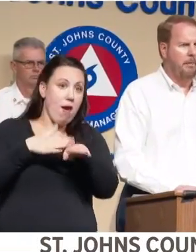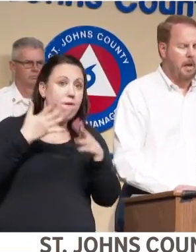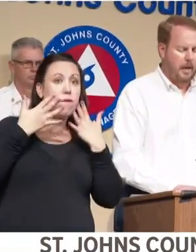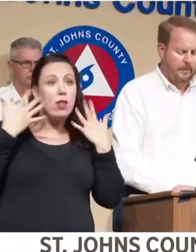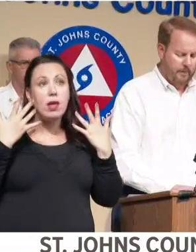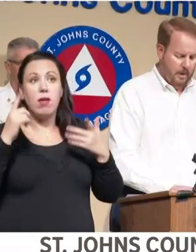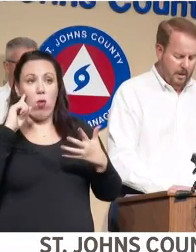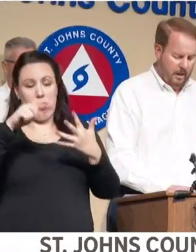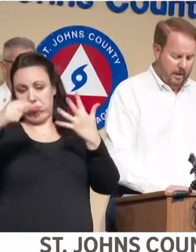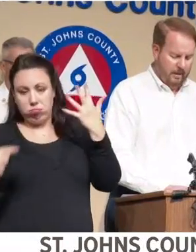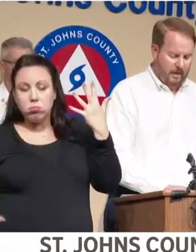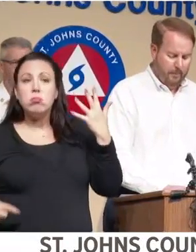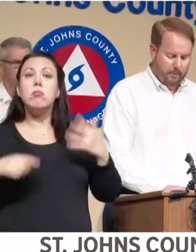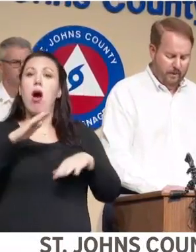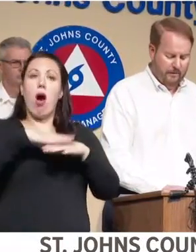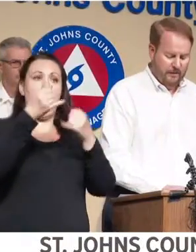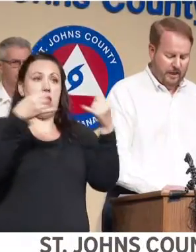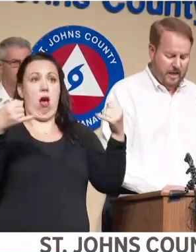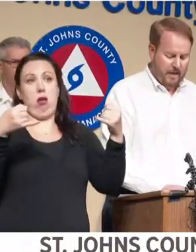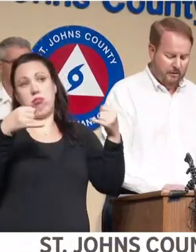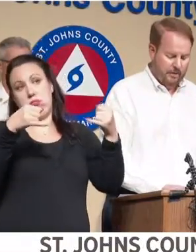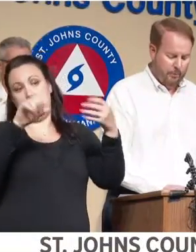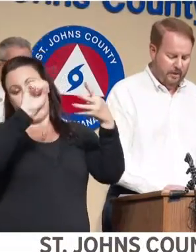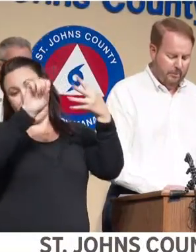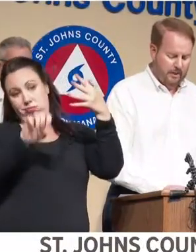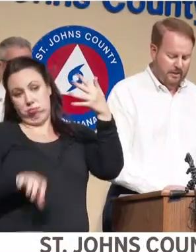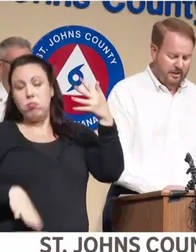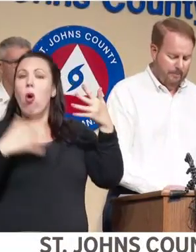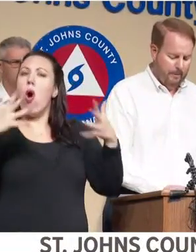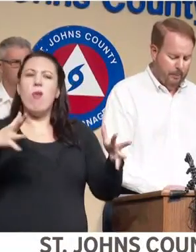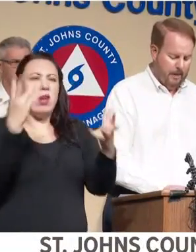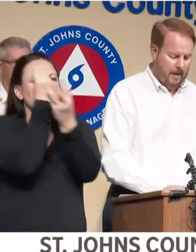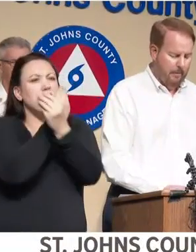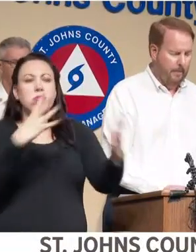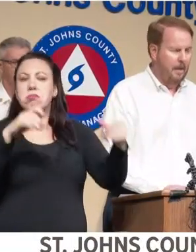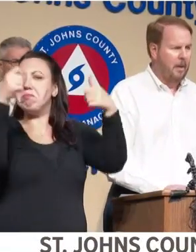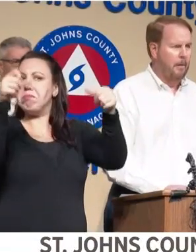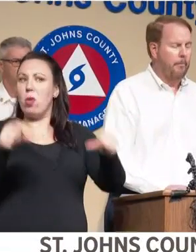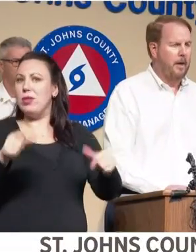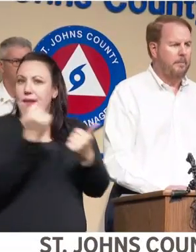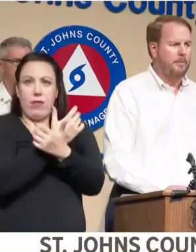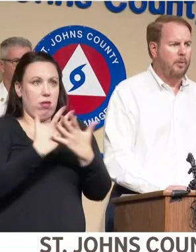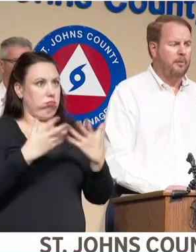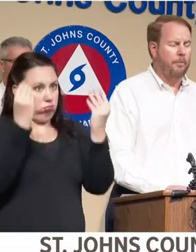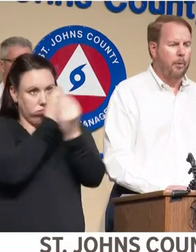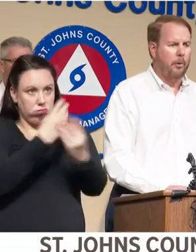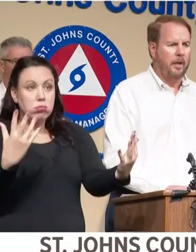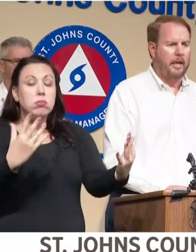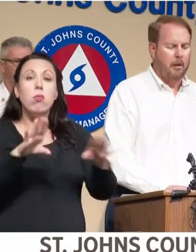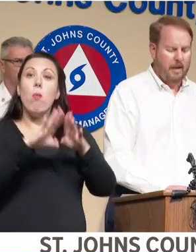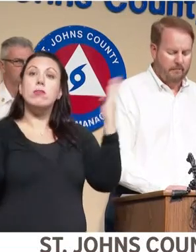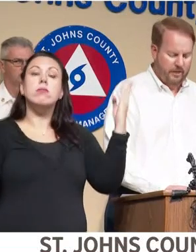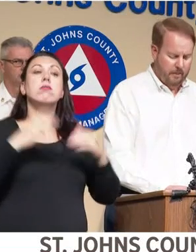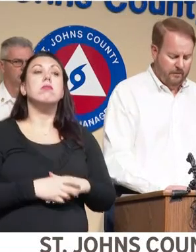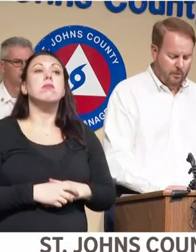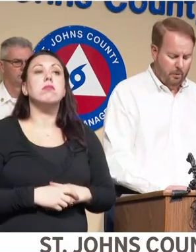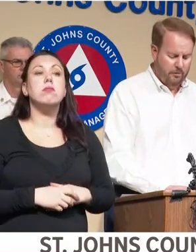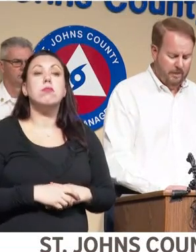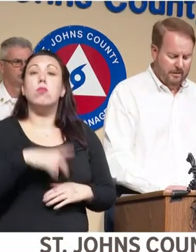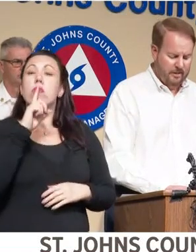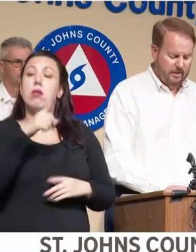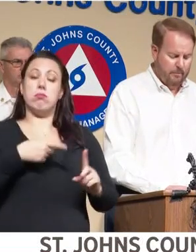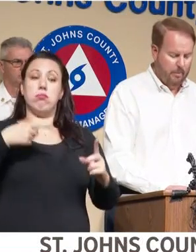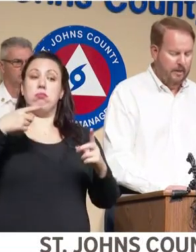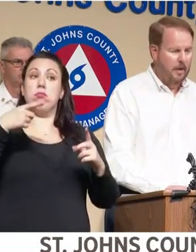are online and they've been previously announced and press releases have been put out. Perhaps most importantly, I'll have Sheriff